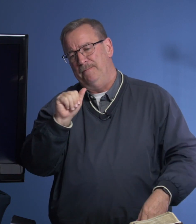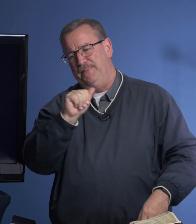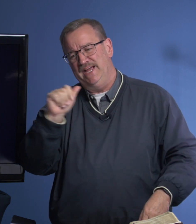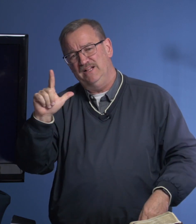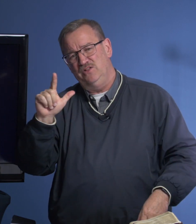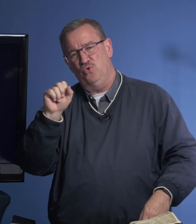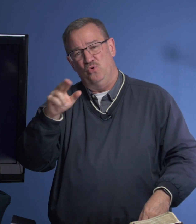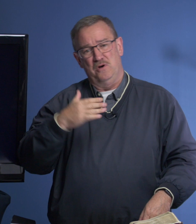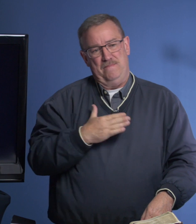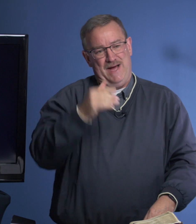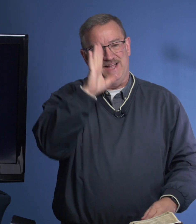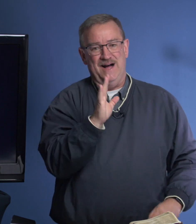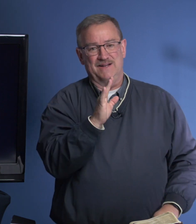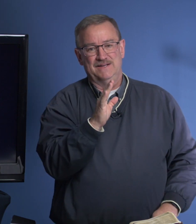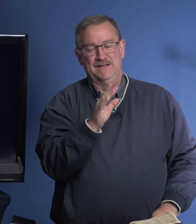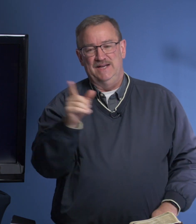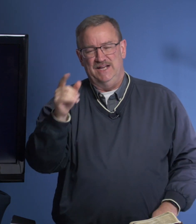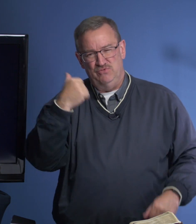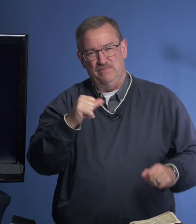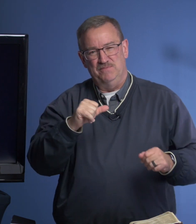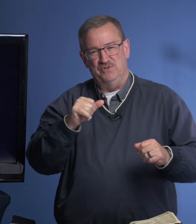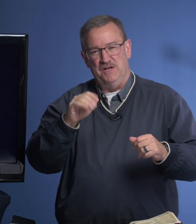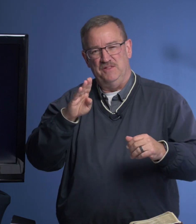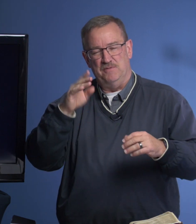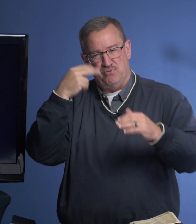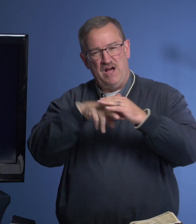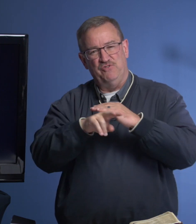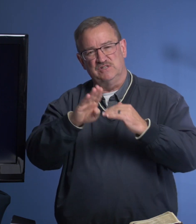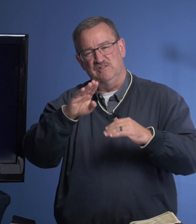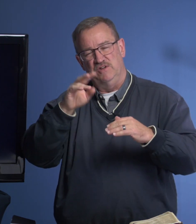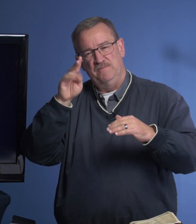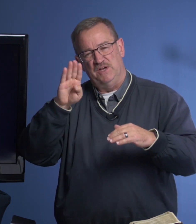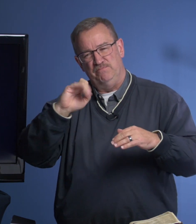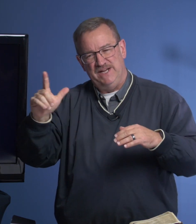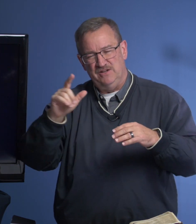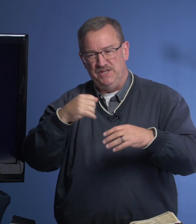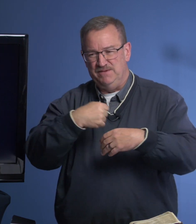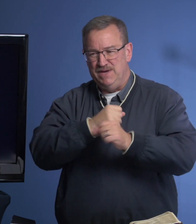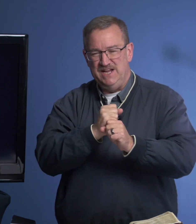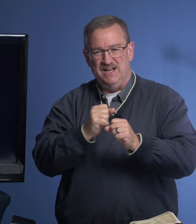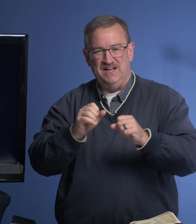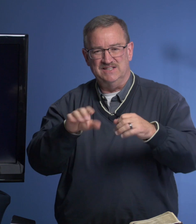Baal or my God? And you remember the prophets of Baal, they made an